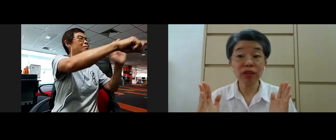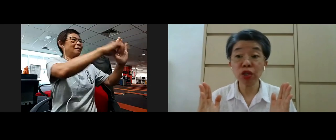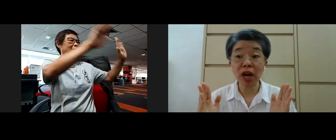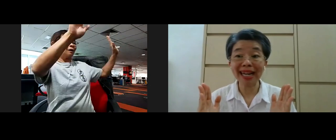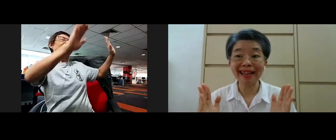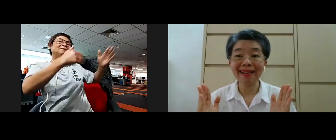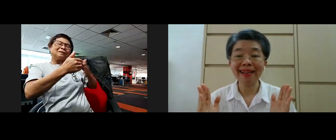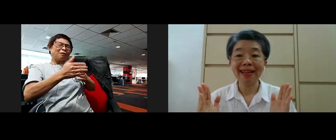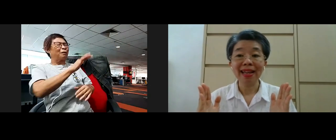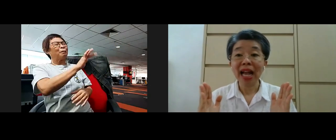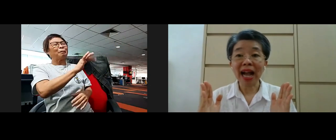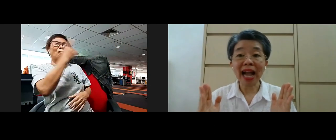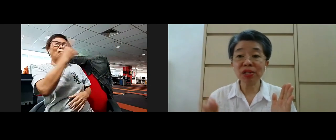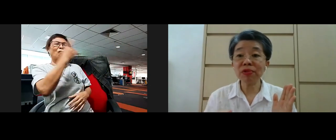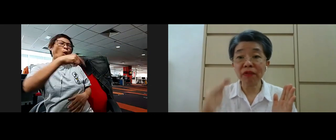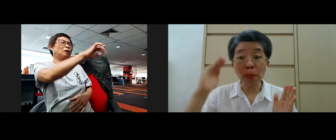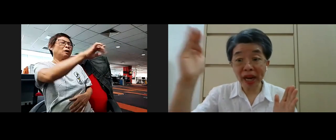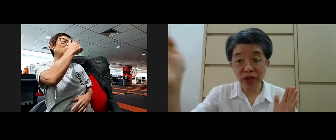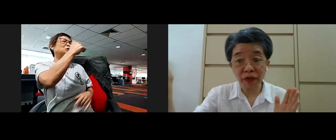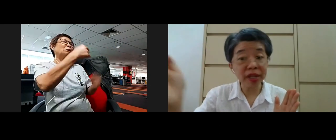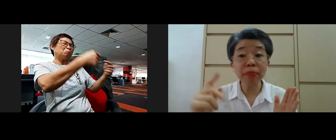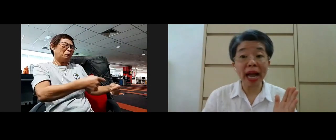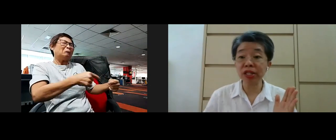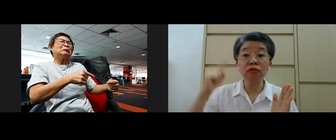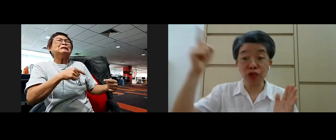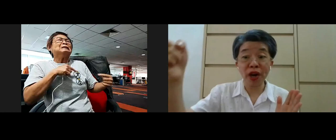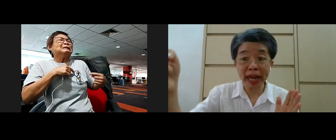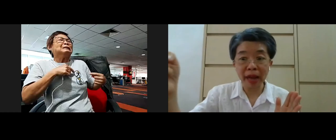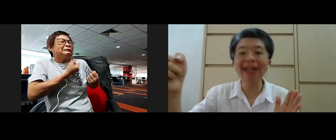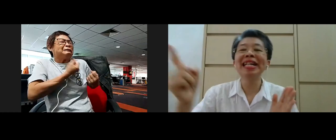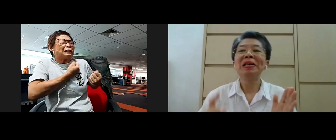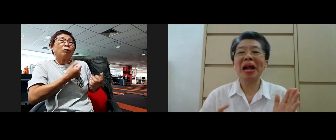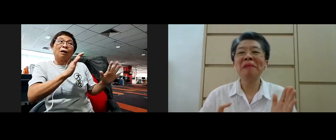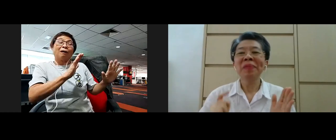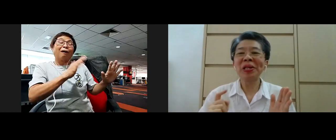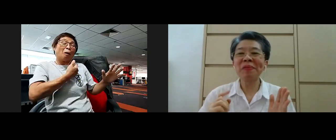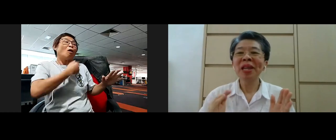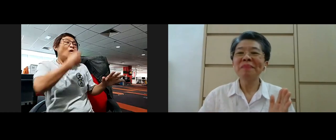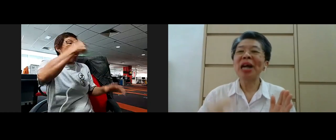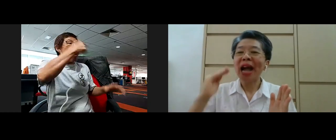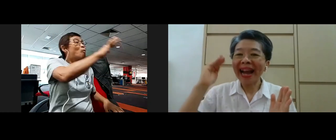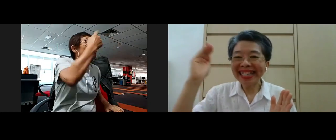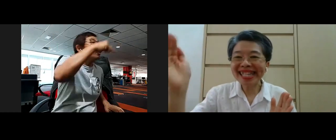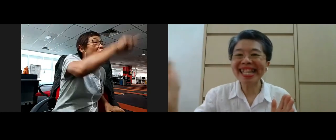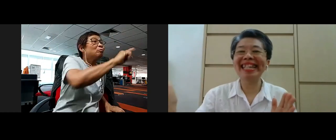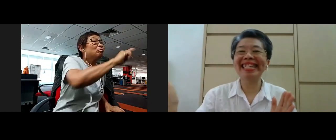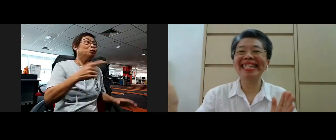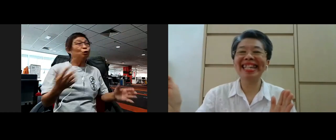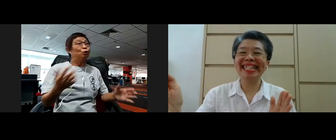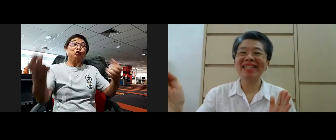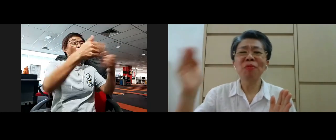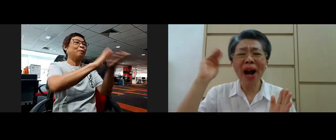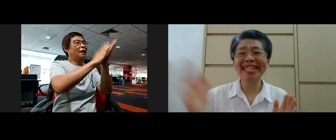they are actually struggling I ask you to have compassion for them not asking you to join them yeah understanding